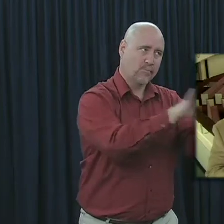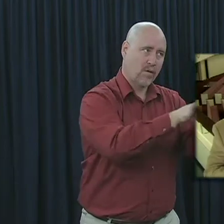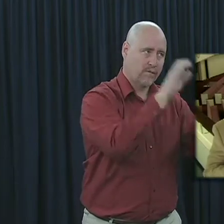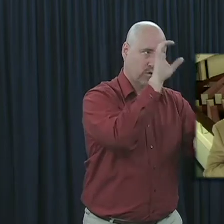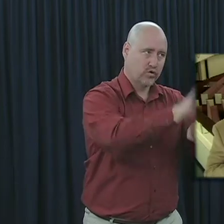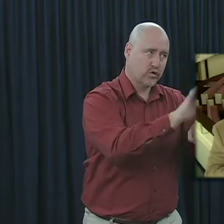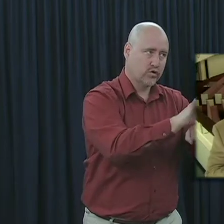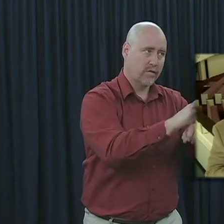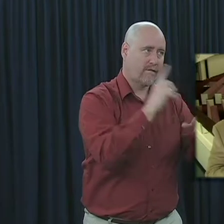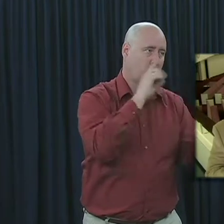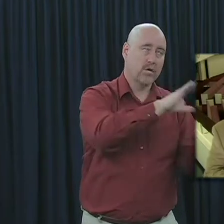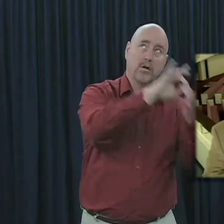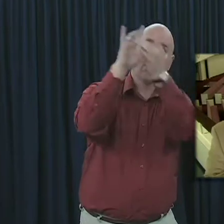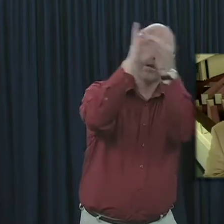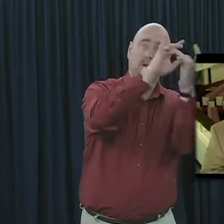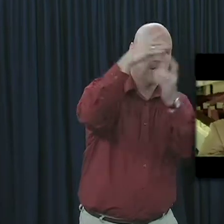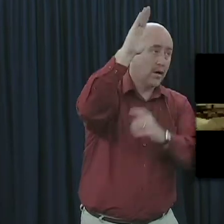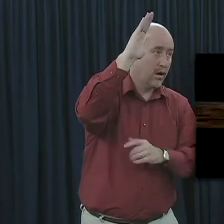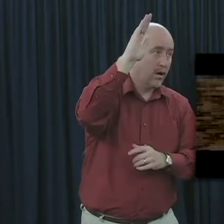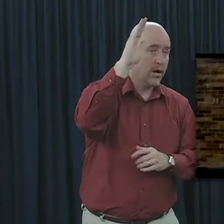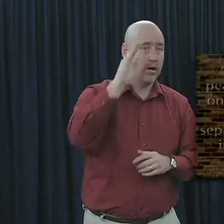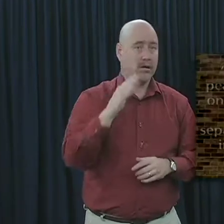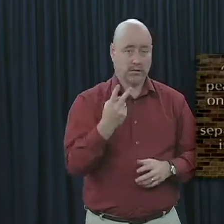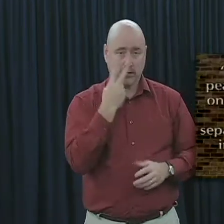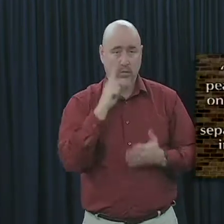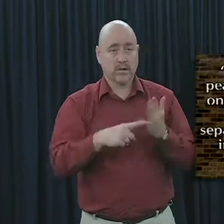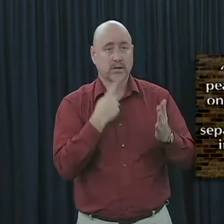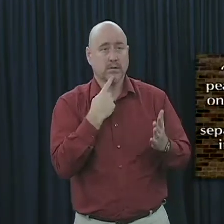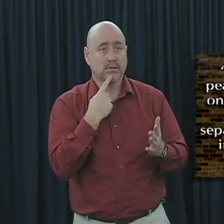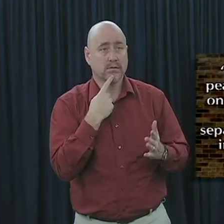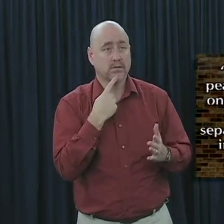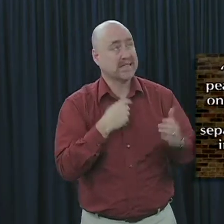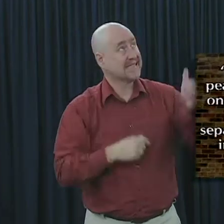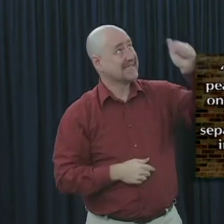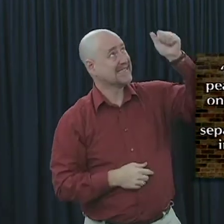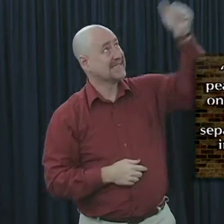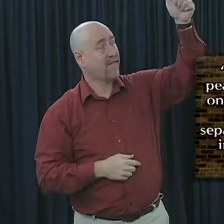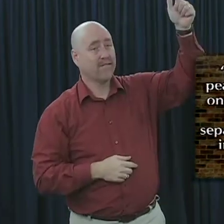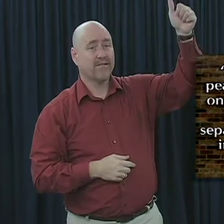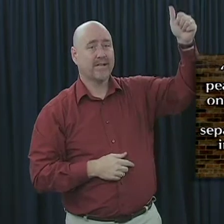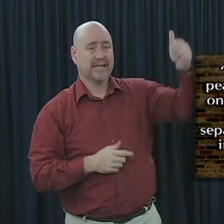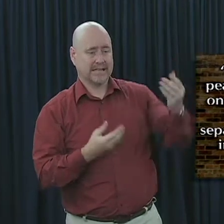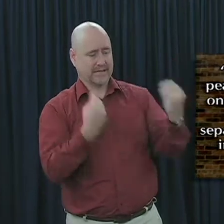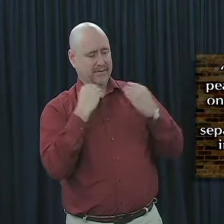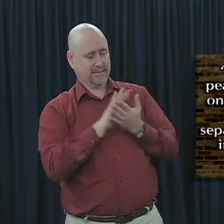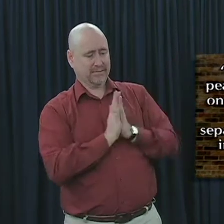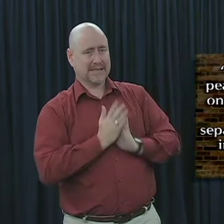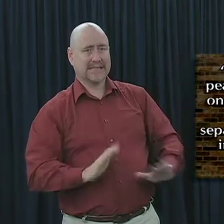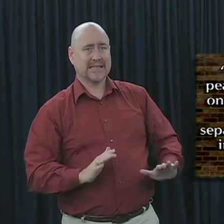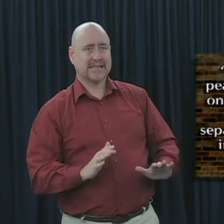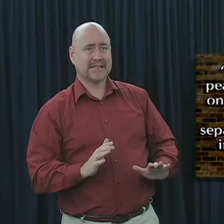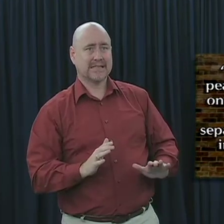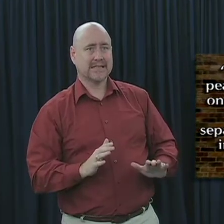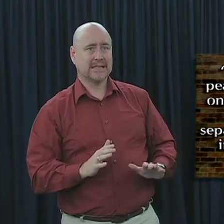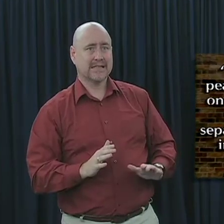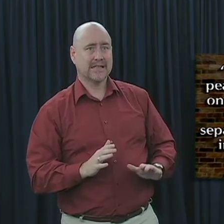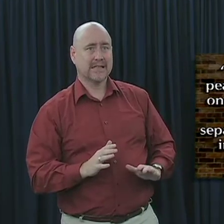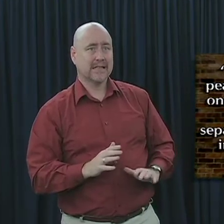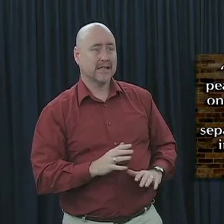terms of our relationship to God. For he himself is our peace, who has made both one, and has